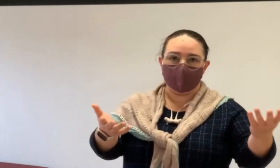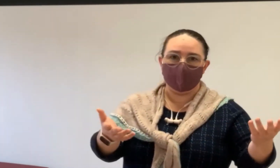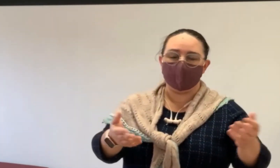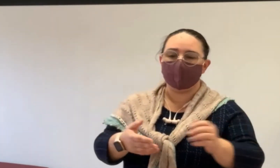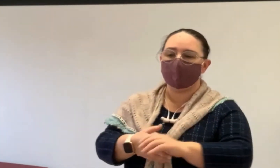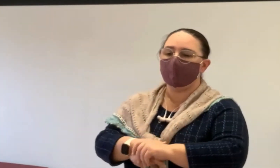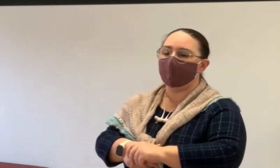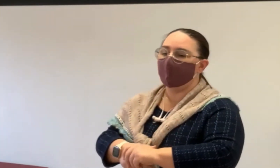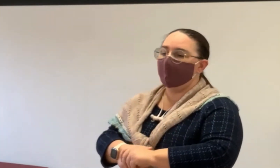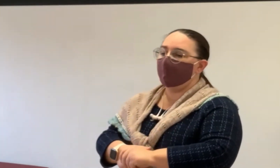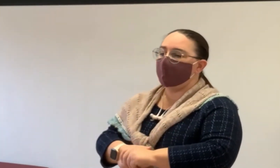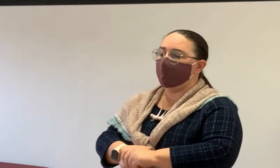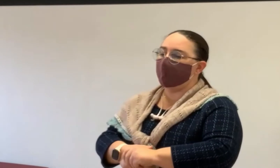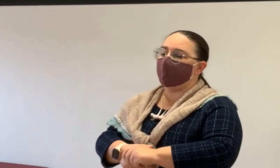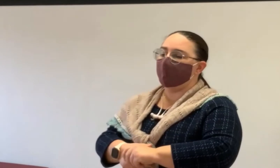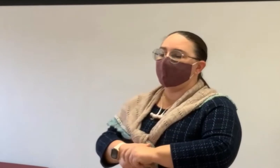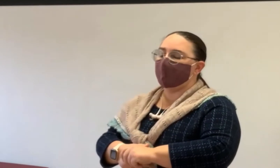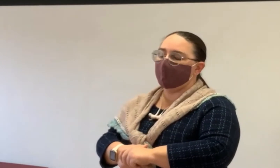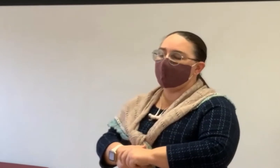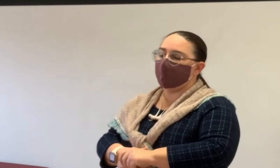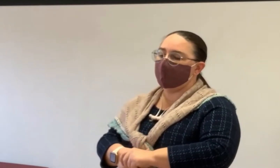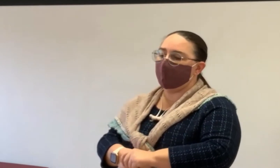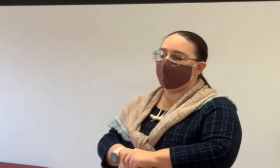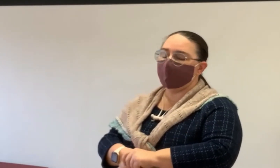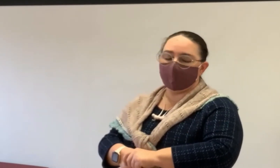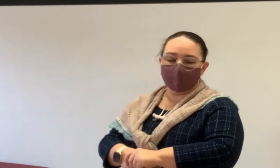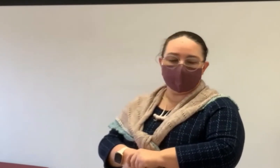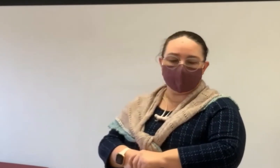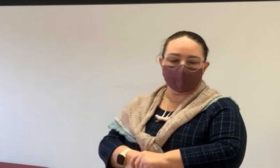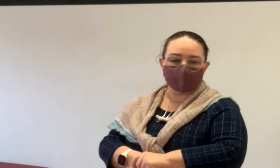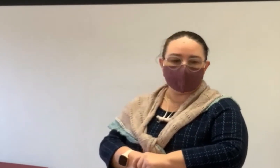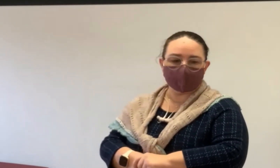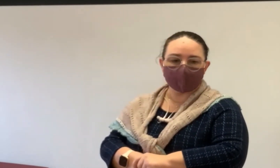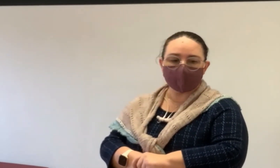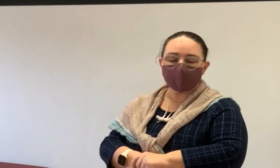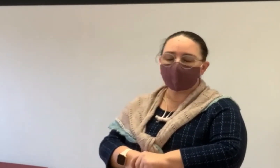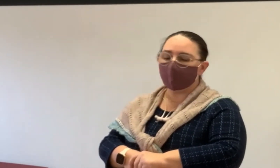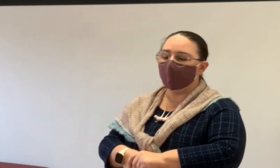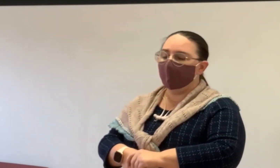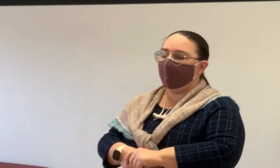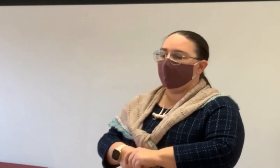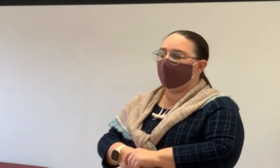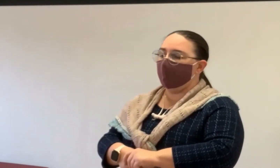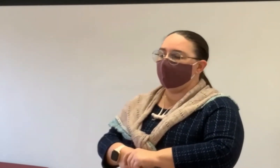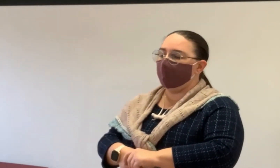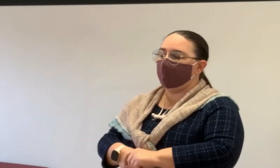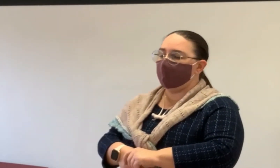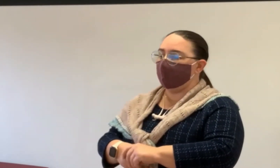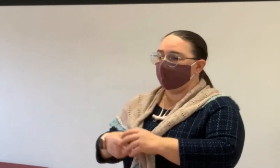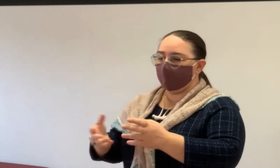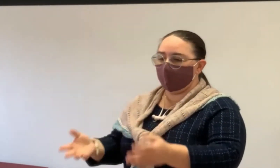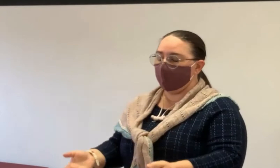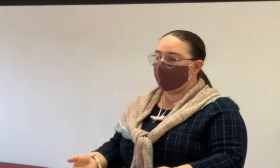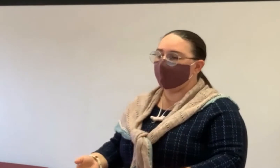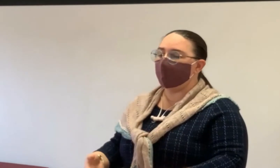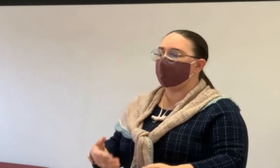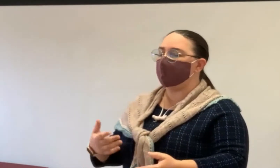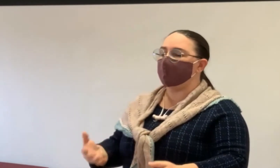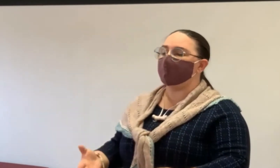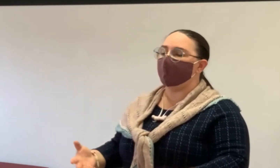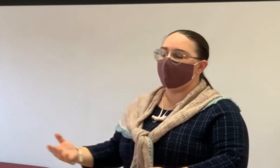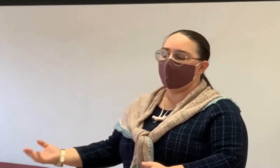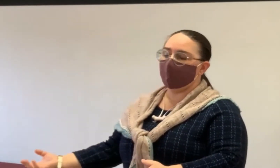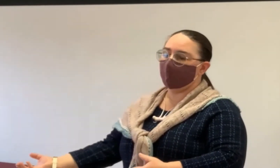and help anybody listening to know you can reach out to us as a resource, you know, whether you have